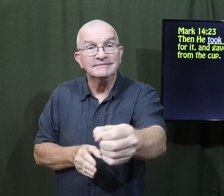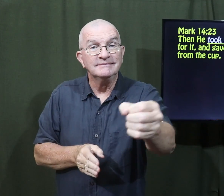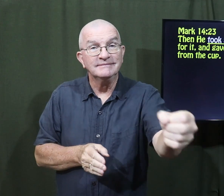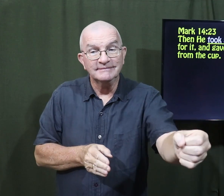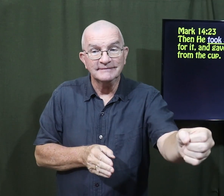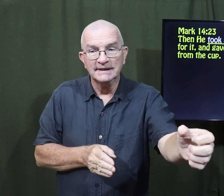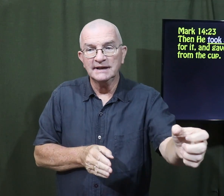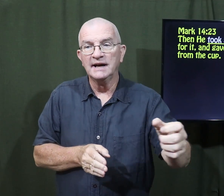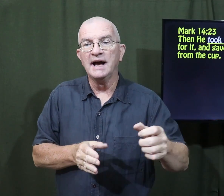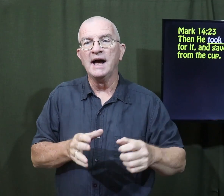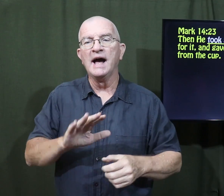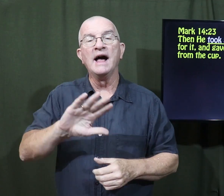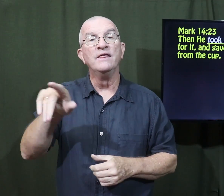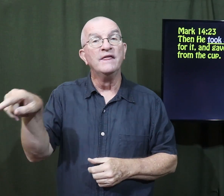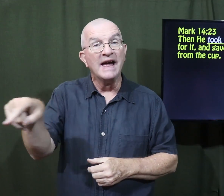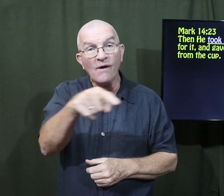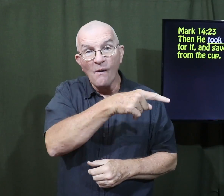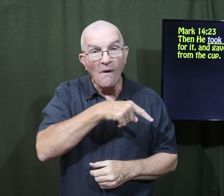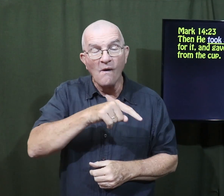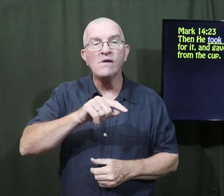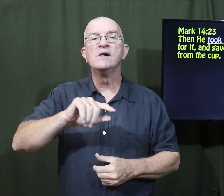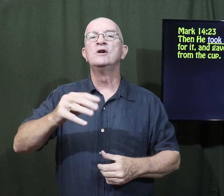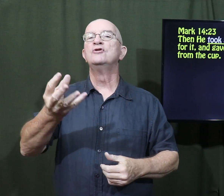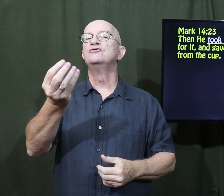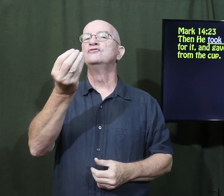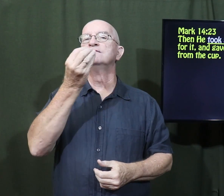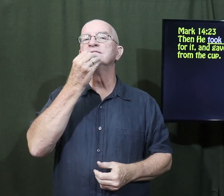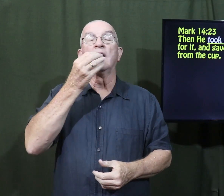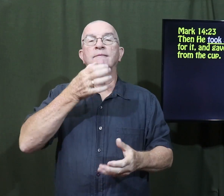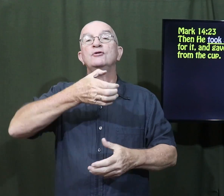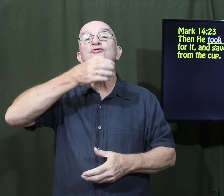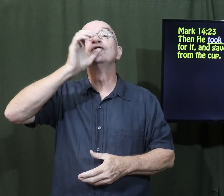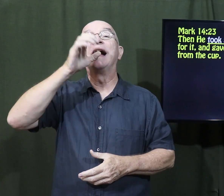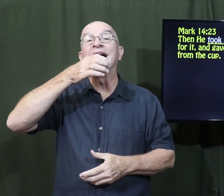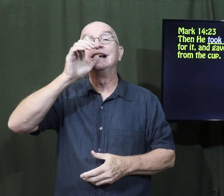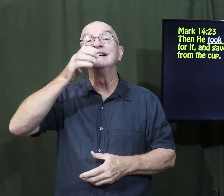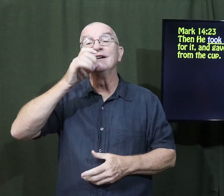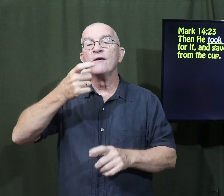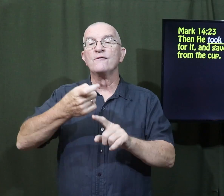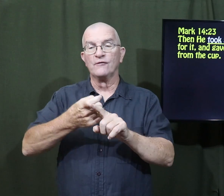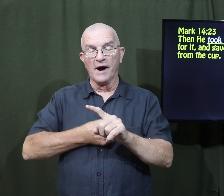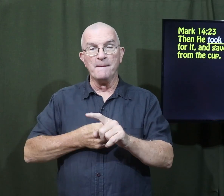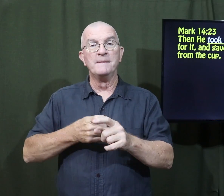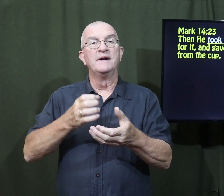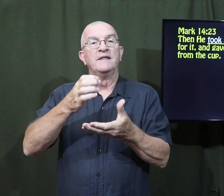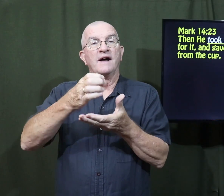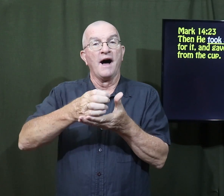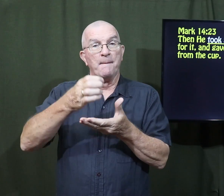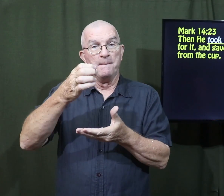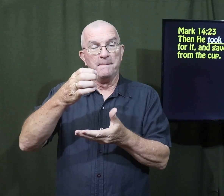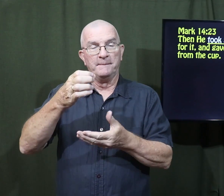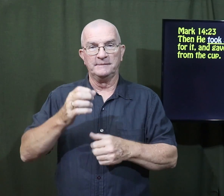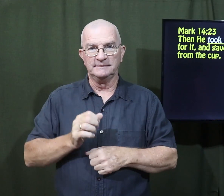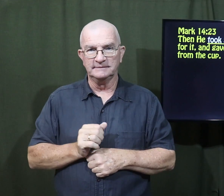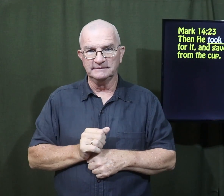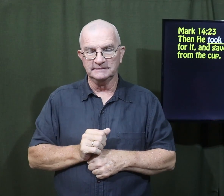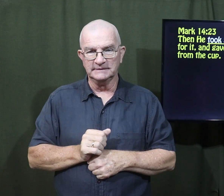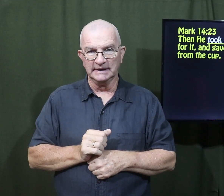thanked God for it, and gave it to them. And they all